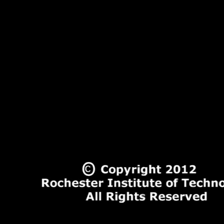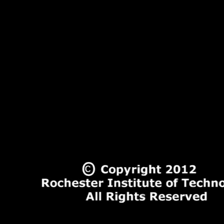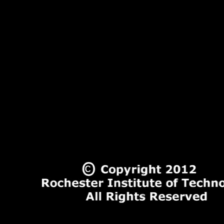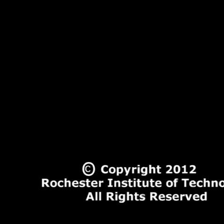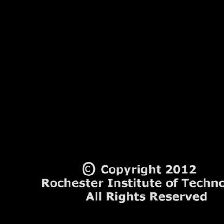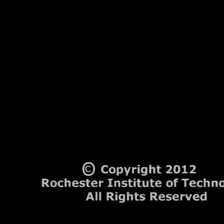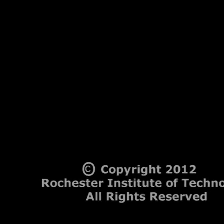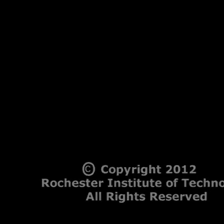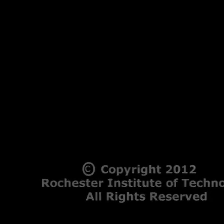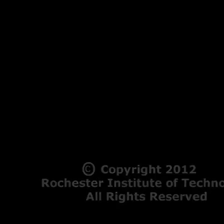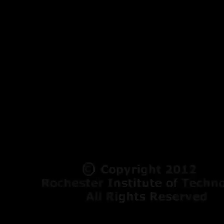the based rose and the beautiful and And